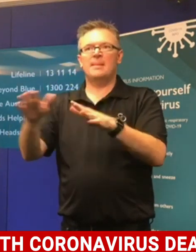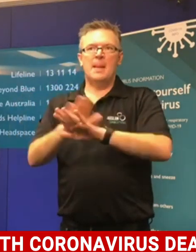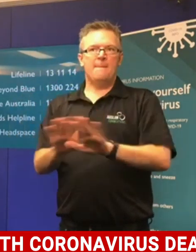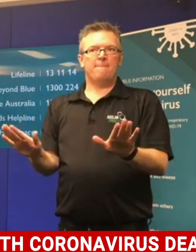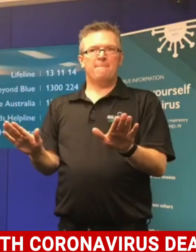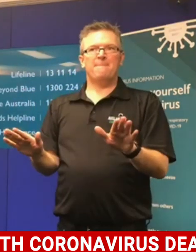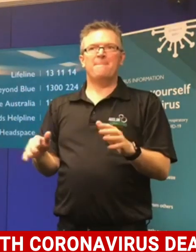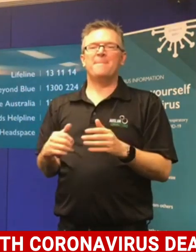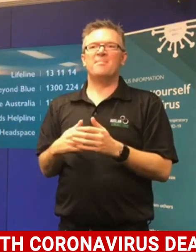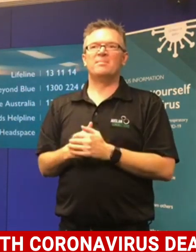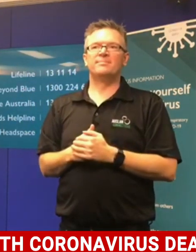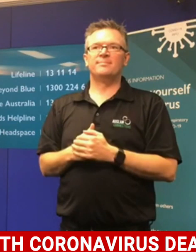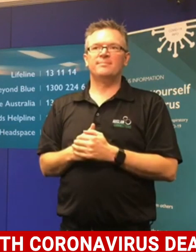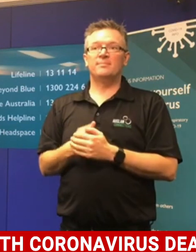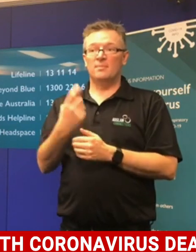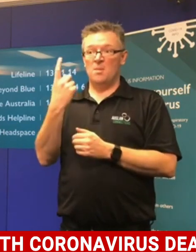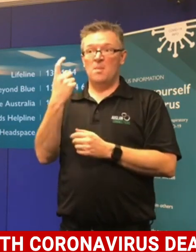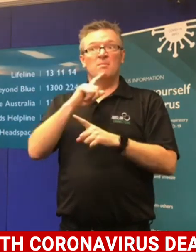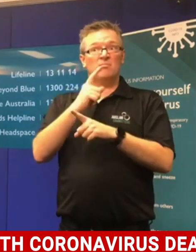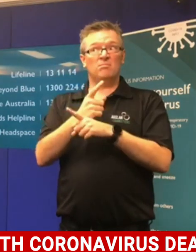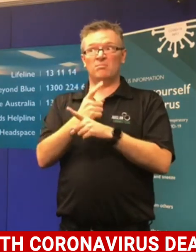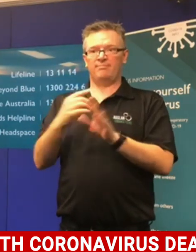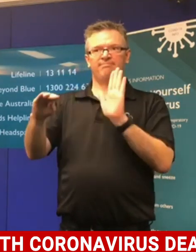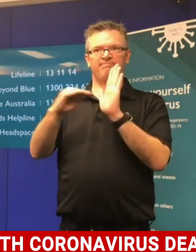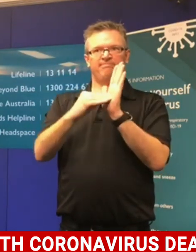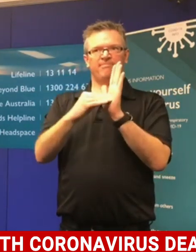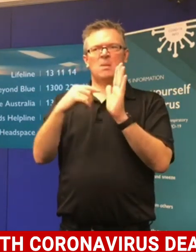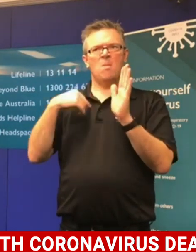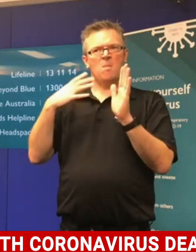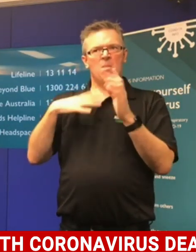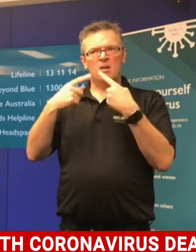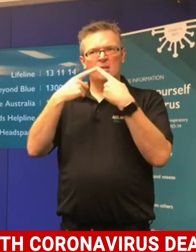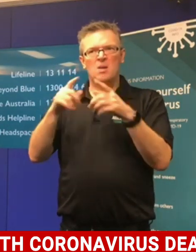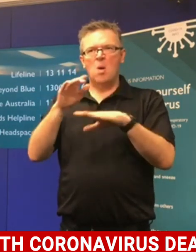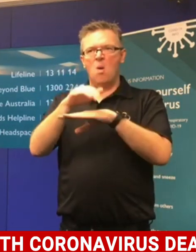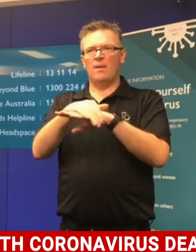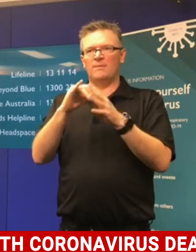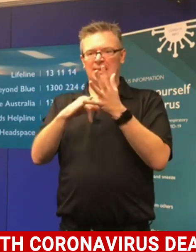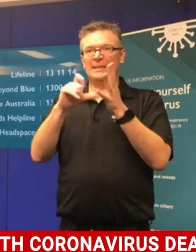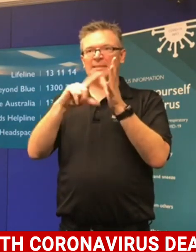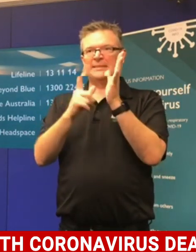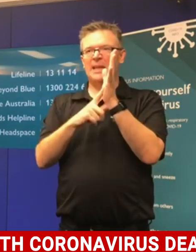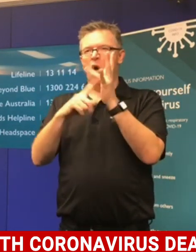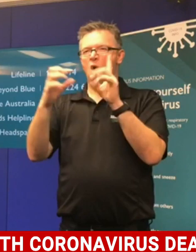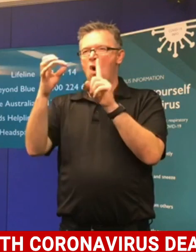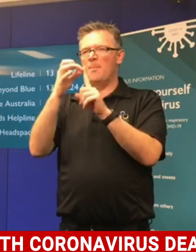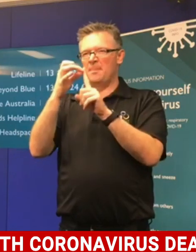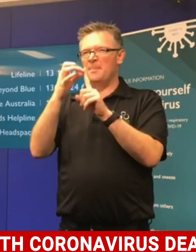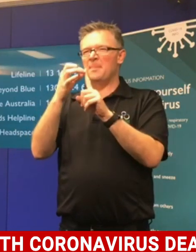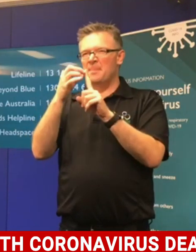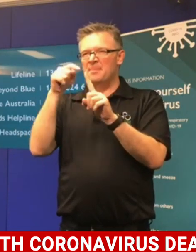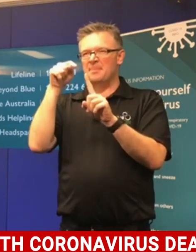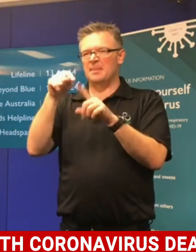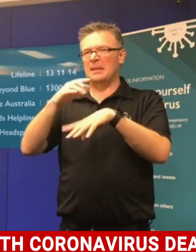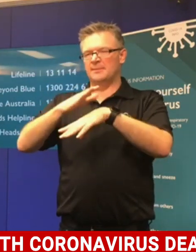on another industry matter in terms of recreational scalloping. The season is due to open this weekend. I'm